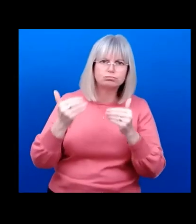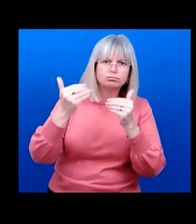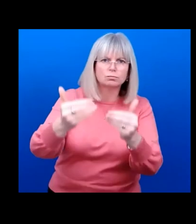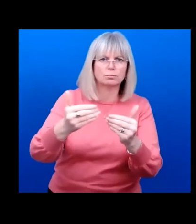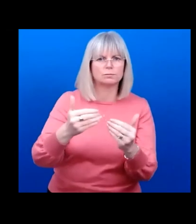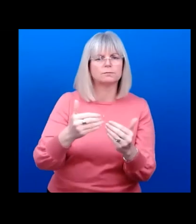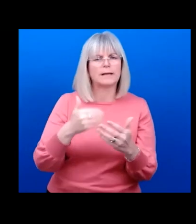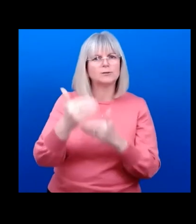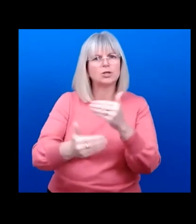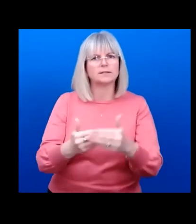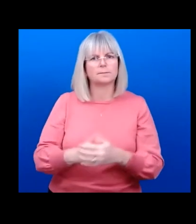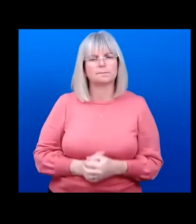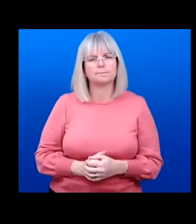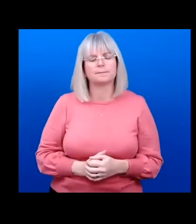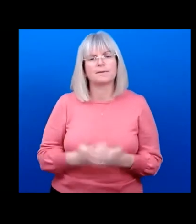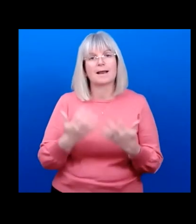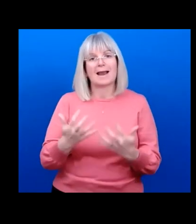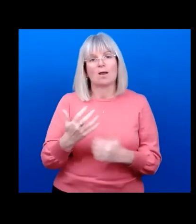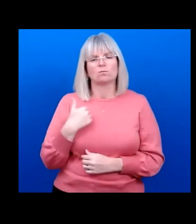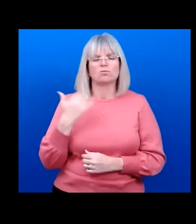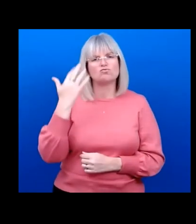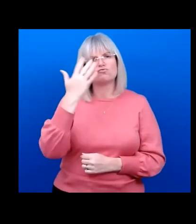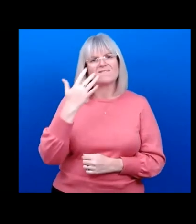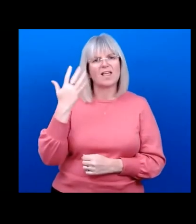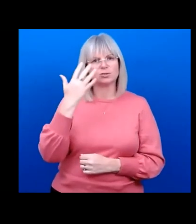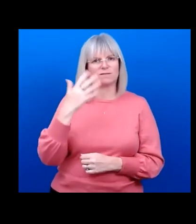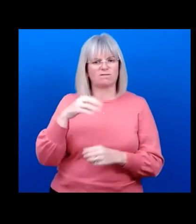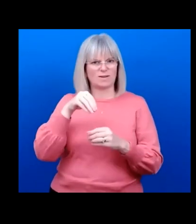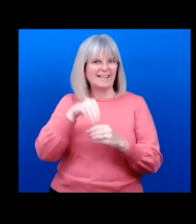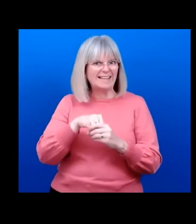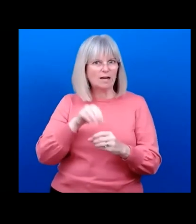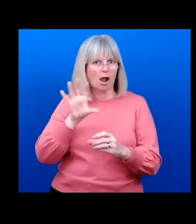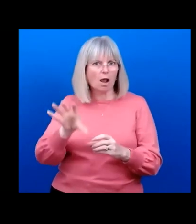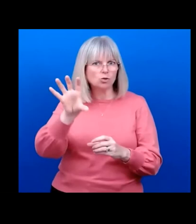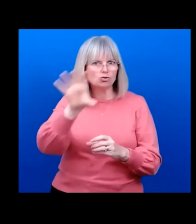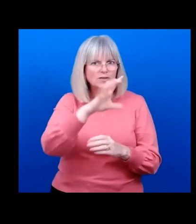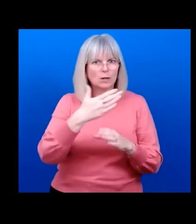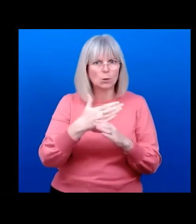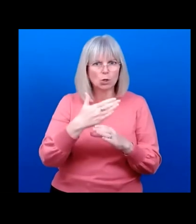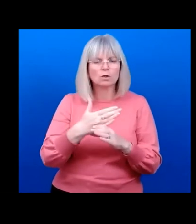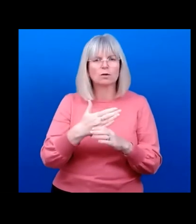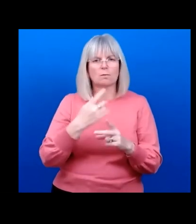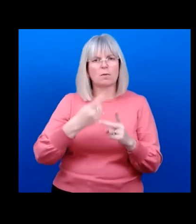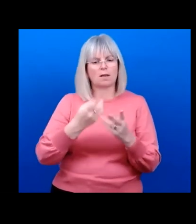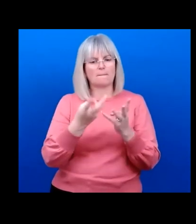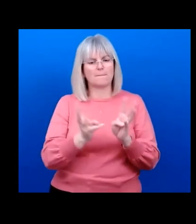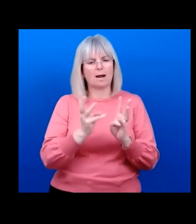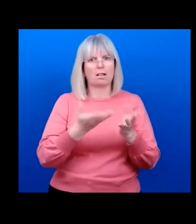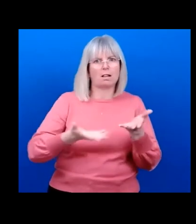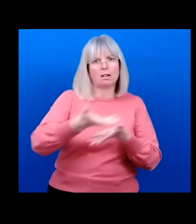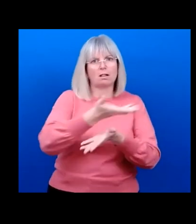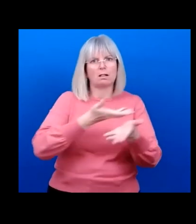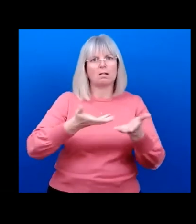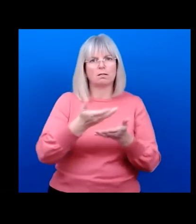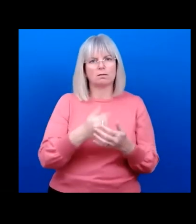move to reflections from in-country work on the ground and also our panel discussion. Alakos and Stuart, if you could